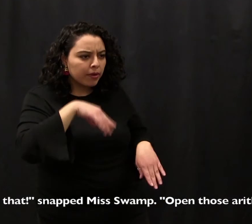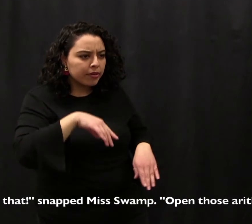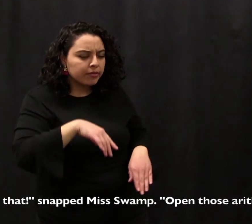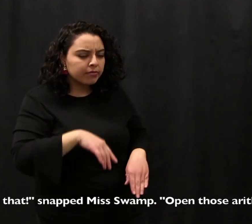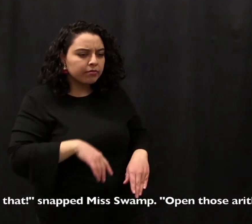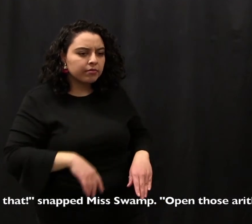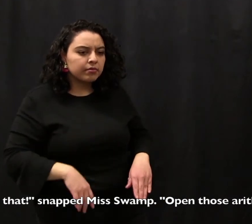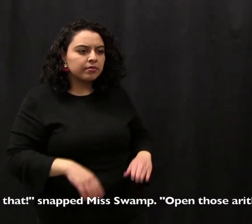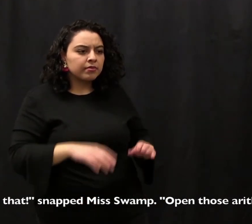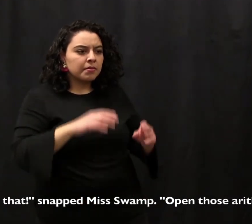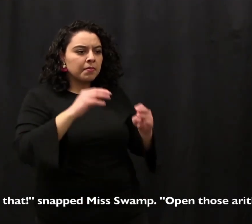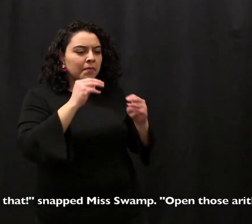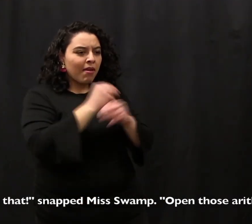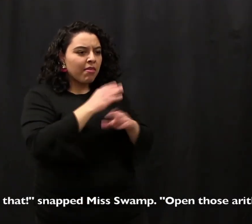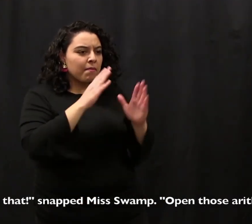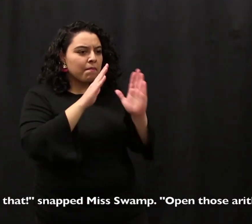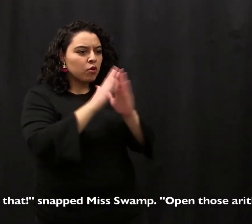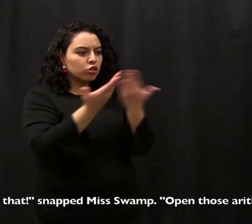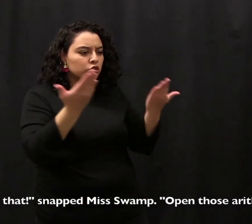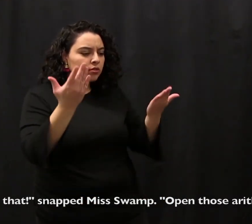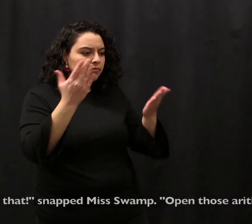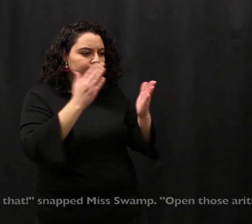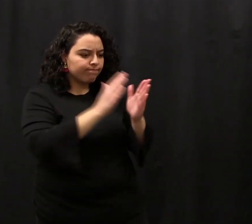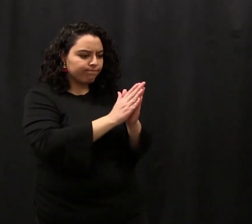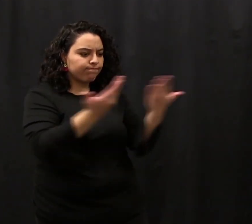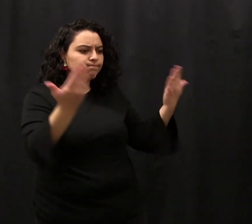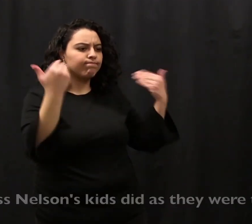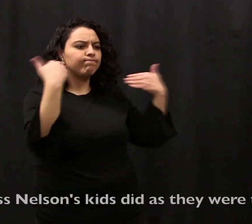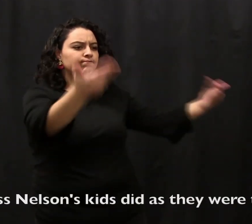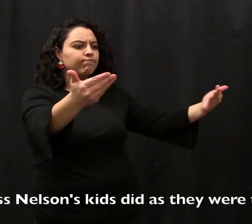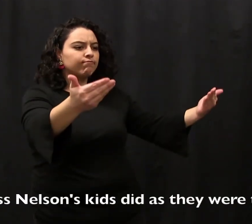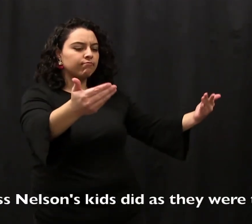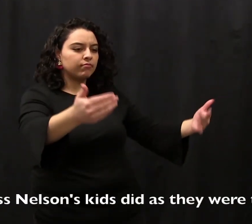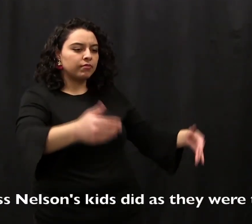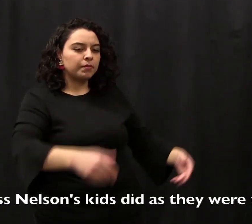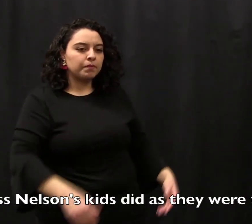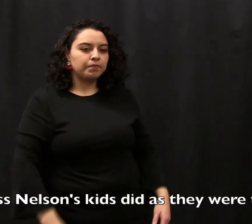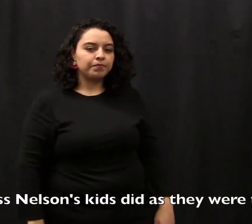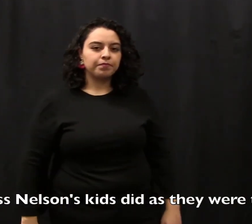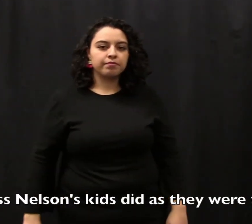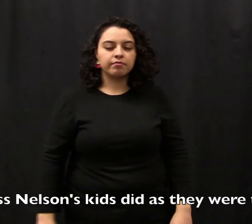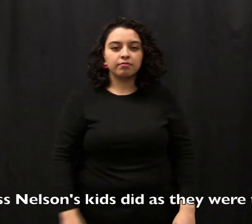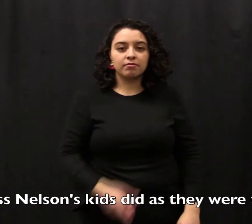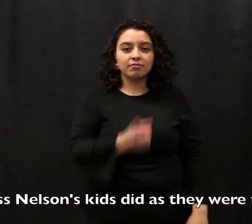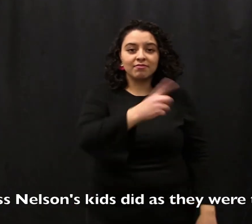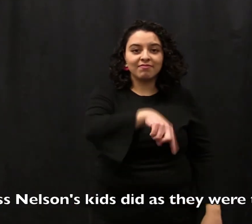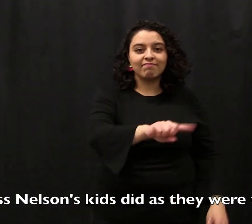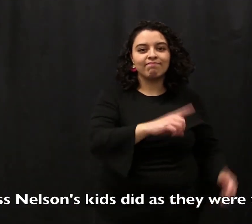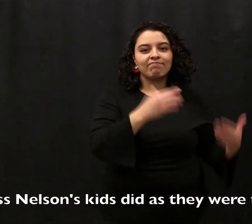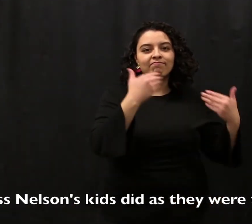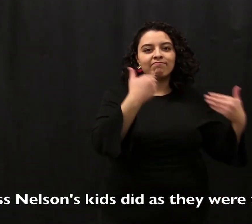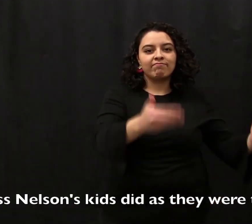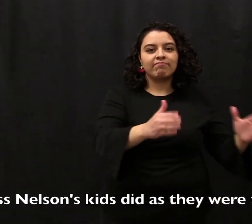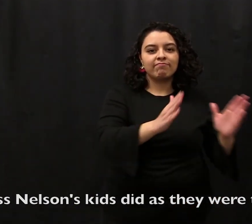Swamp. Open those arithmetic books. Miss Nelson's kids did exactly as they were told.